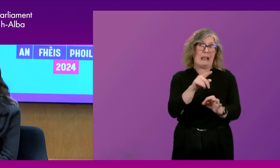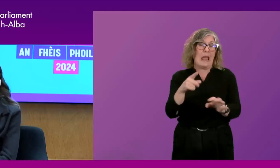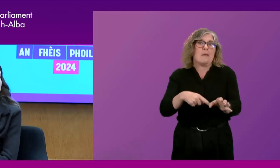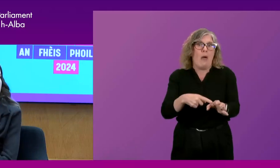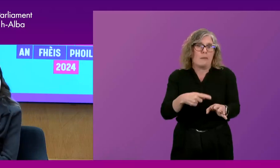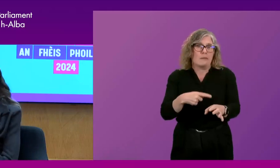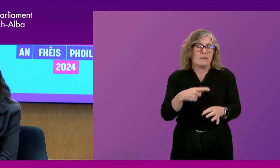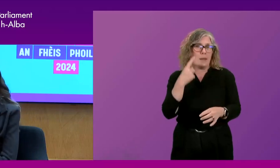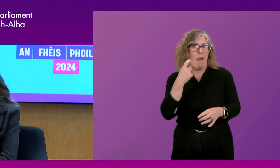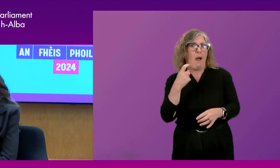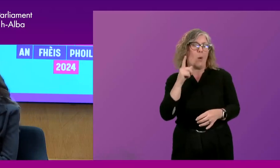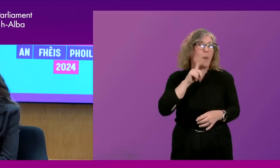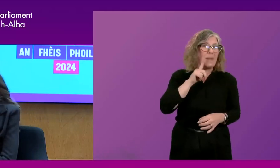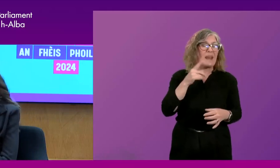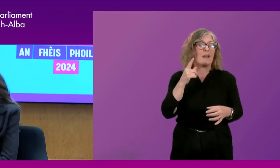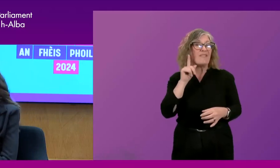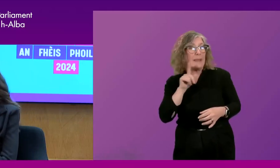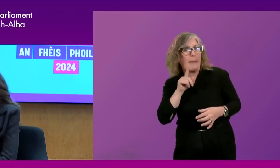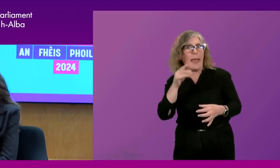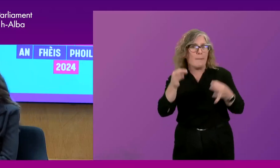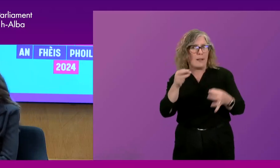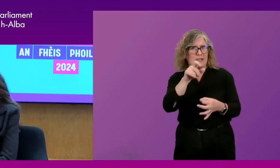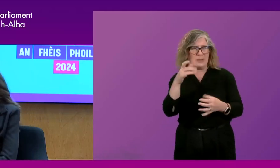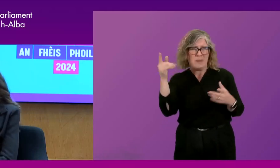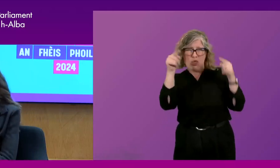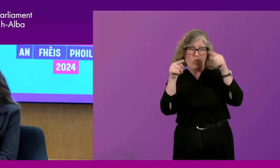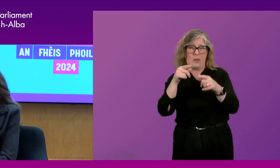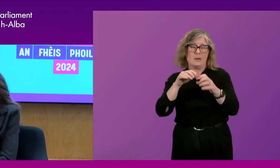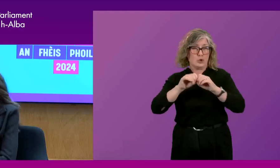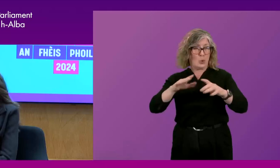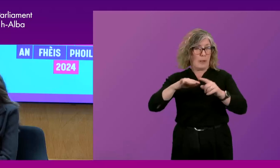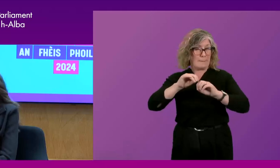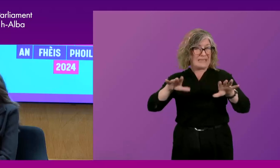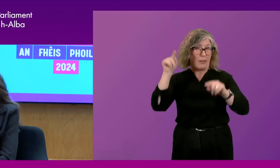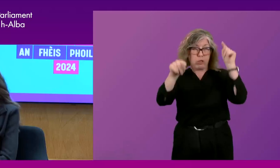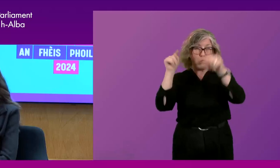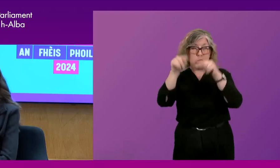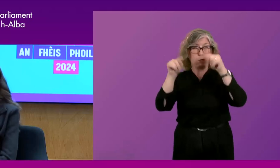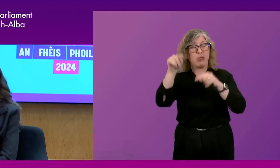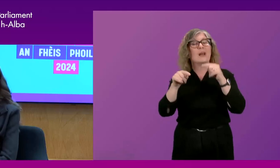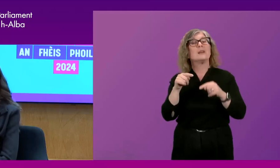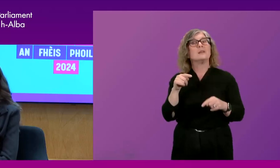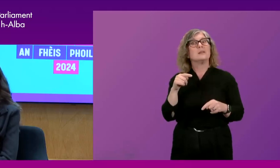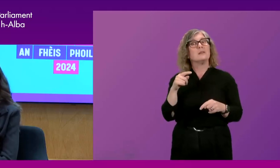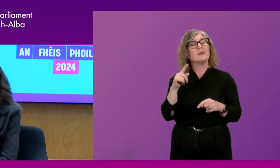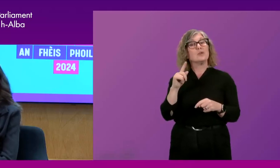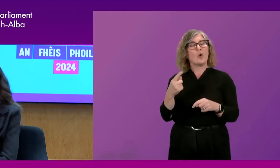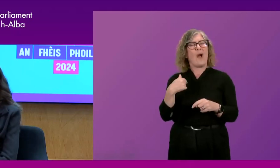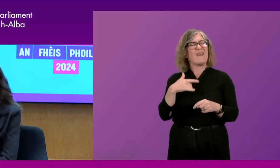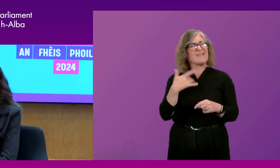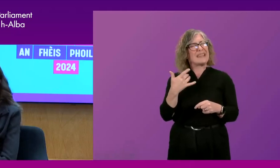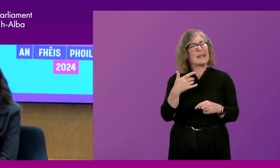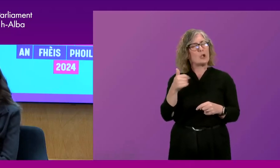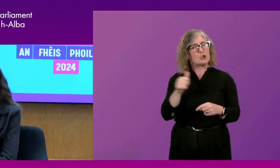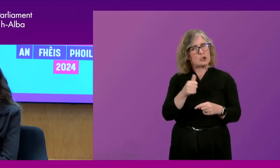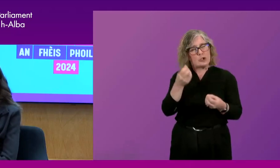is horrific. And I think the trick that we've missed is instilling in young people from a